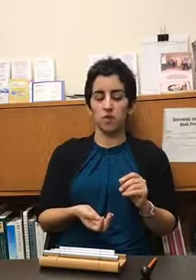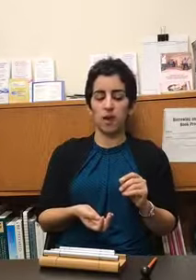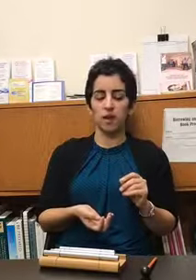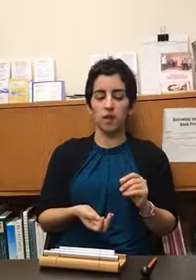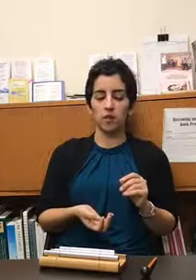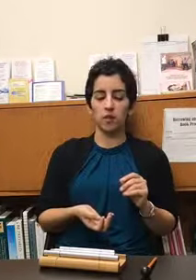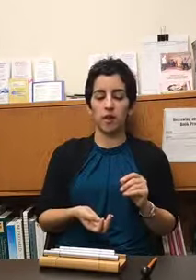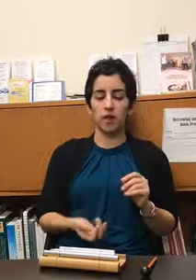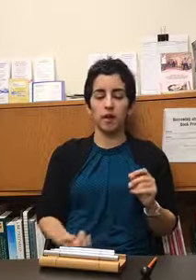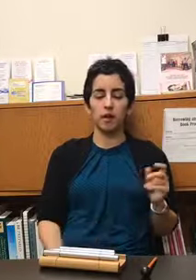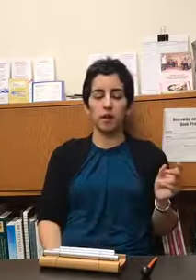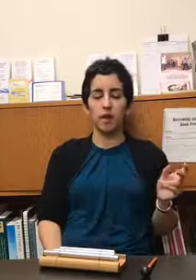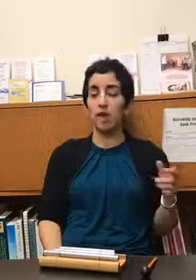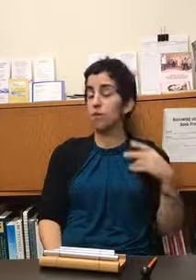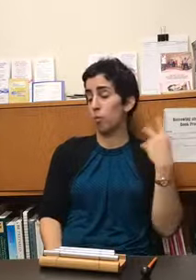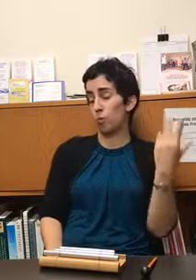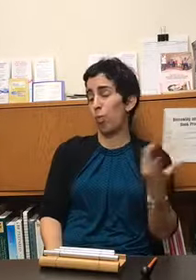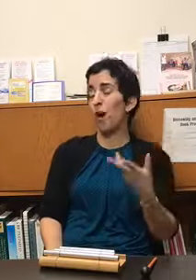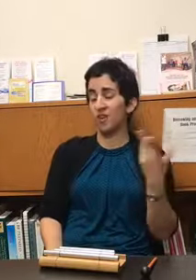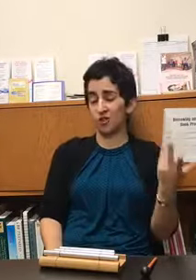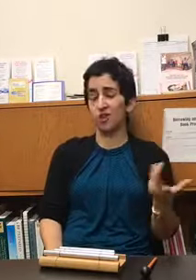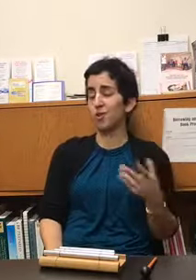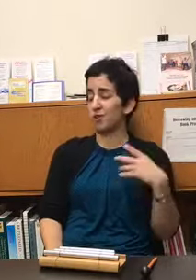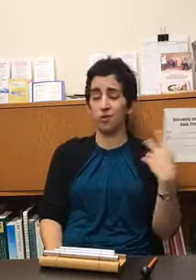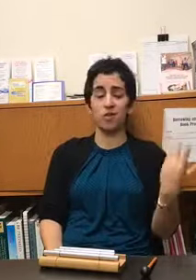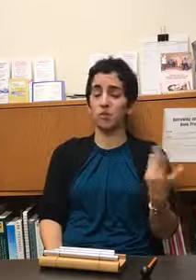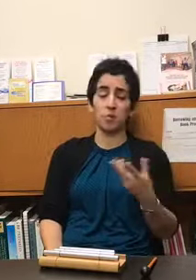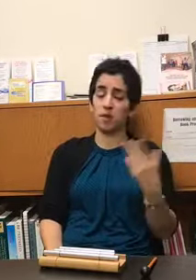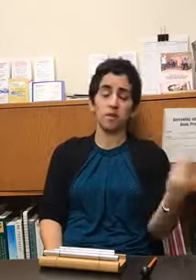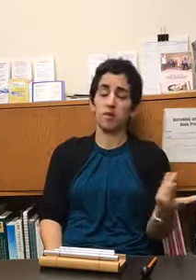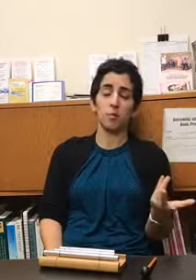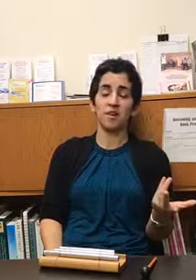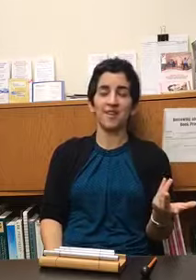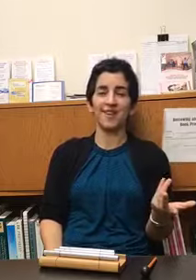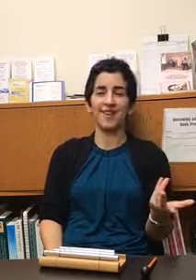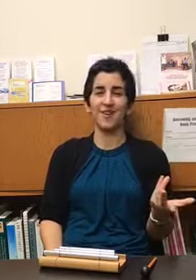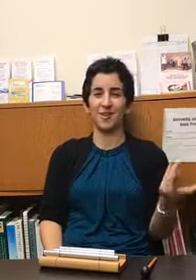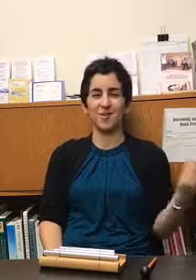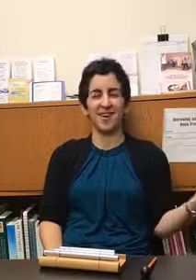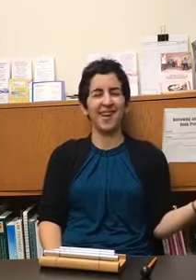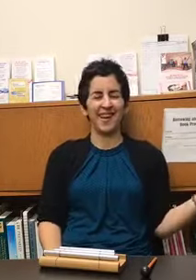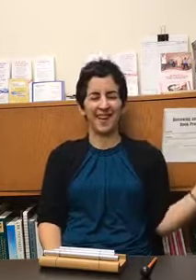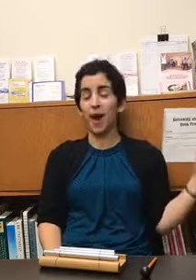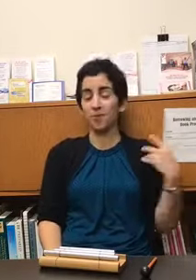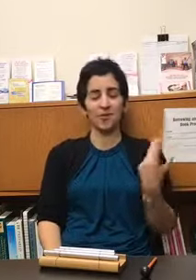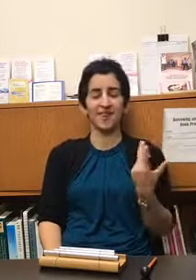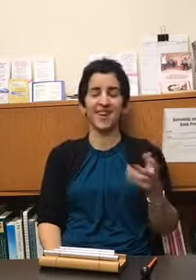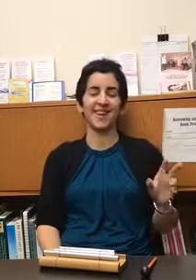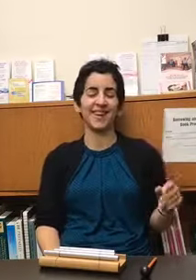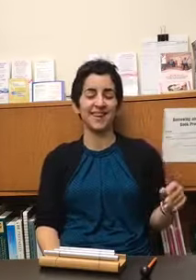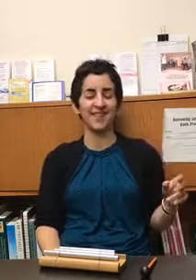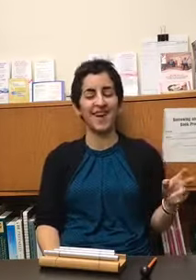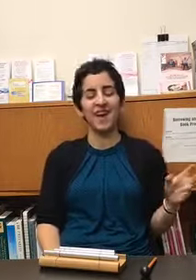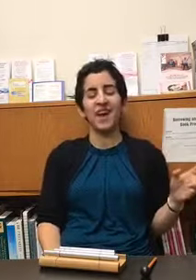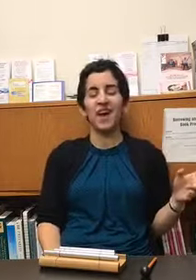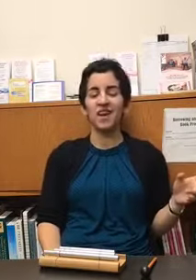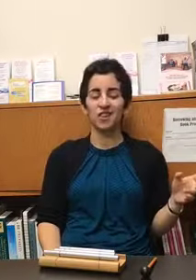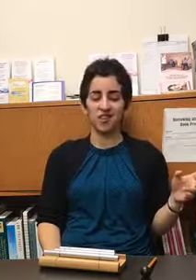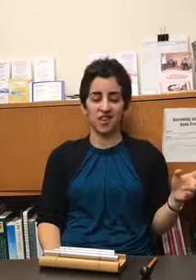that can look like and if you're watching you can do this with me because nobody's going to hear you i'm certainly not going to hear you it can look like